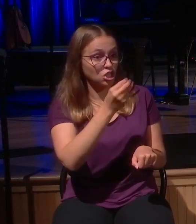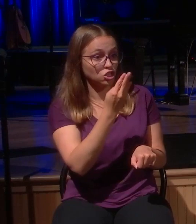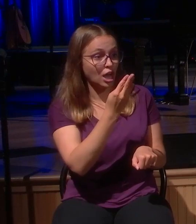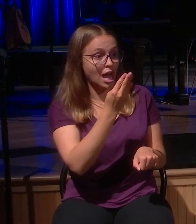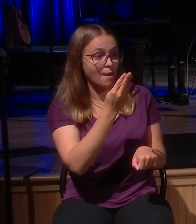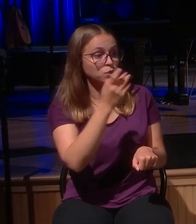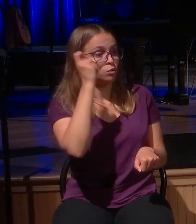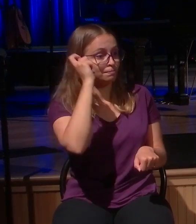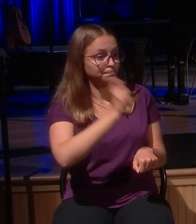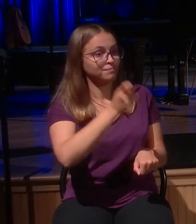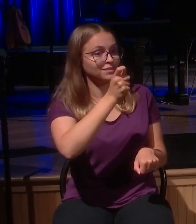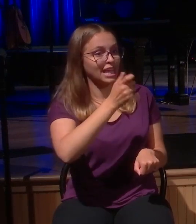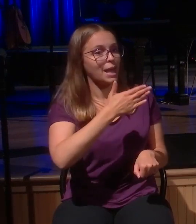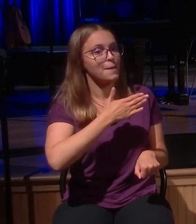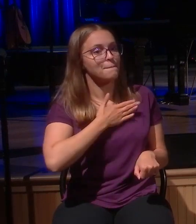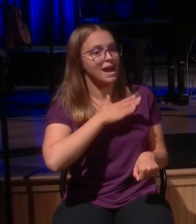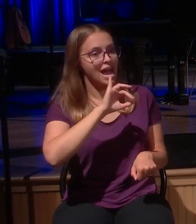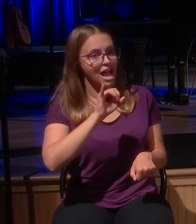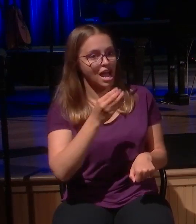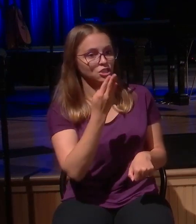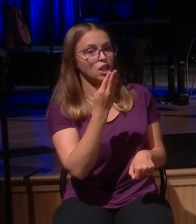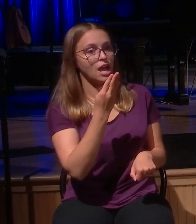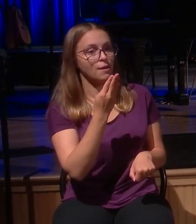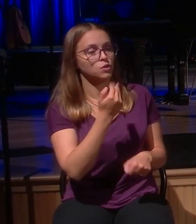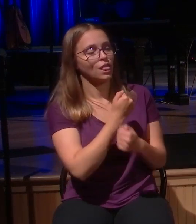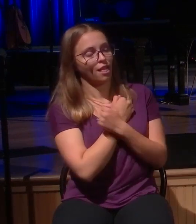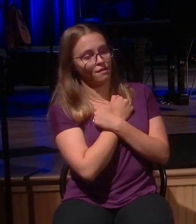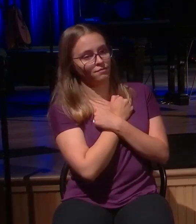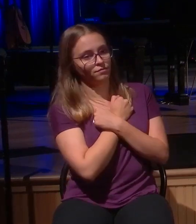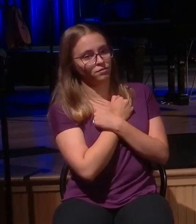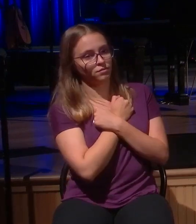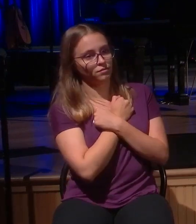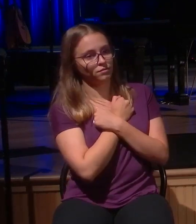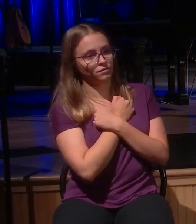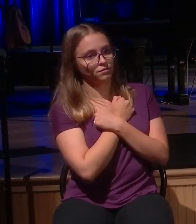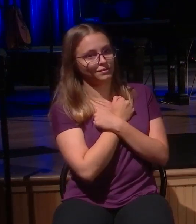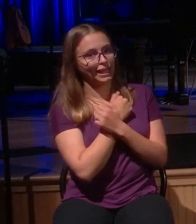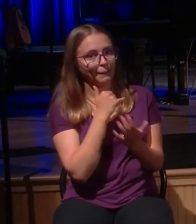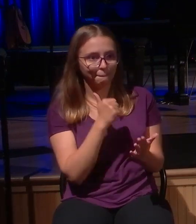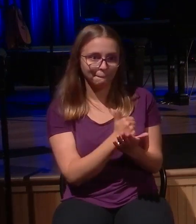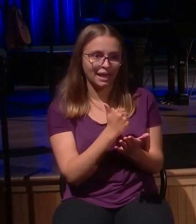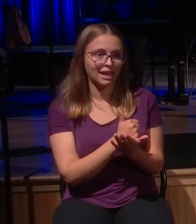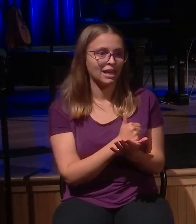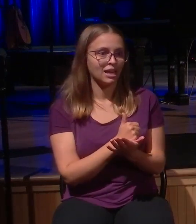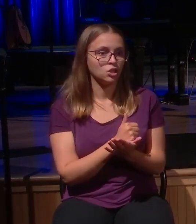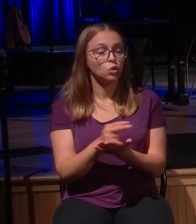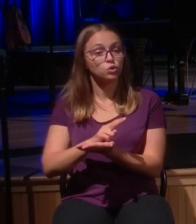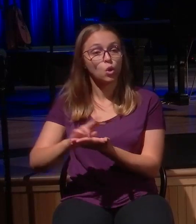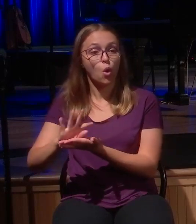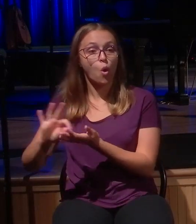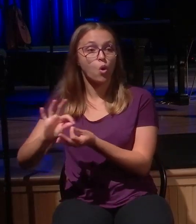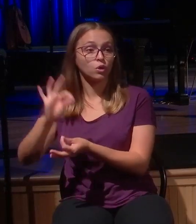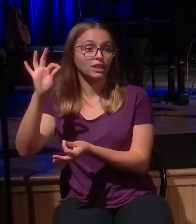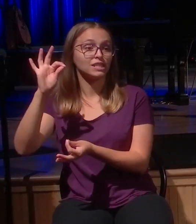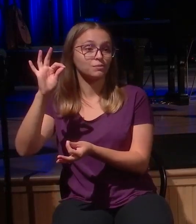simple phrase to recognize that as we experience the internal tension of what it's like to go months or years without